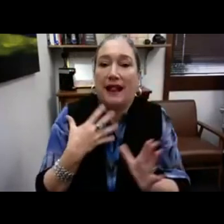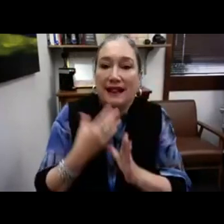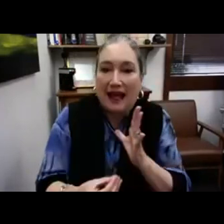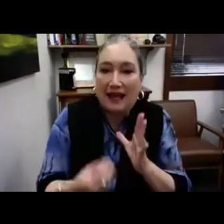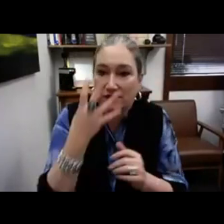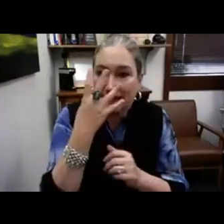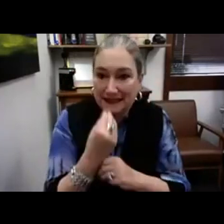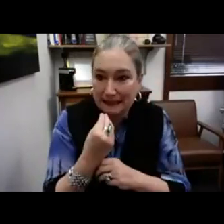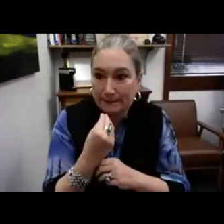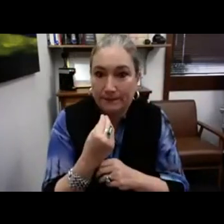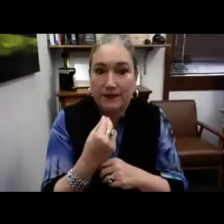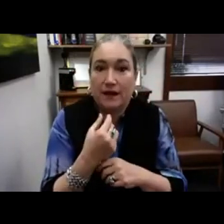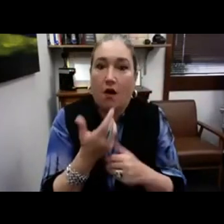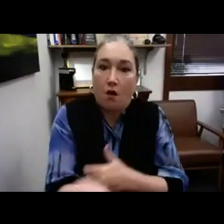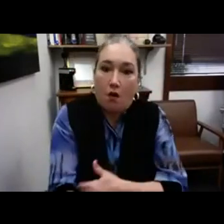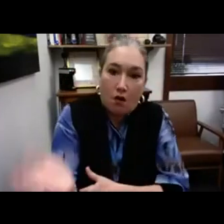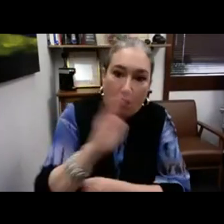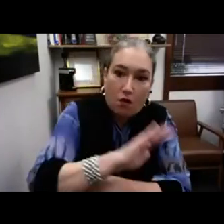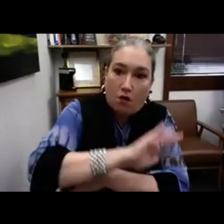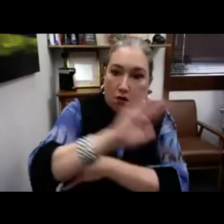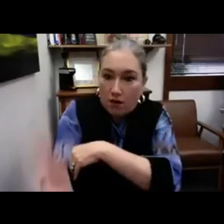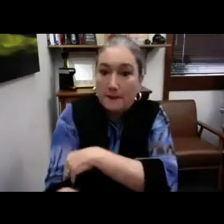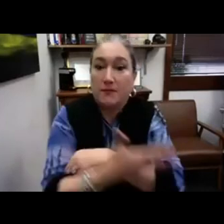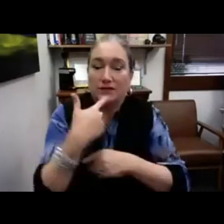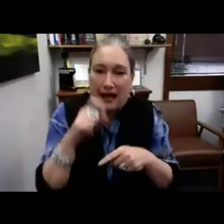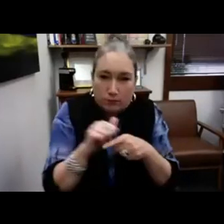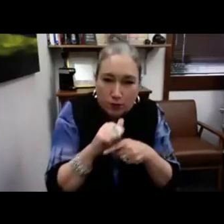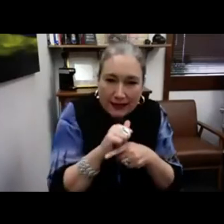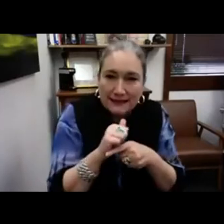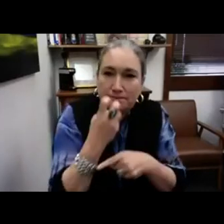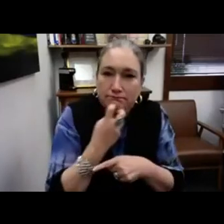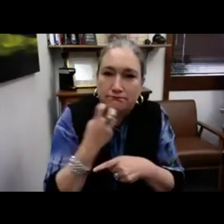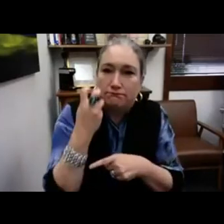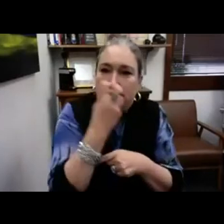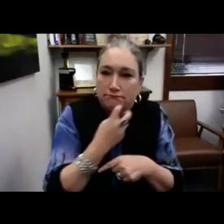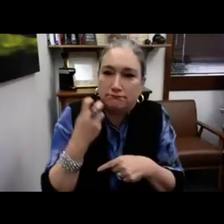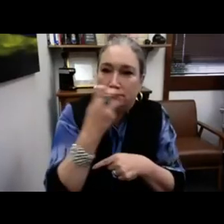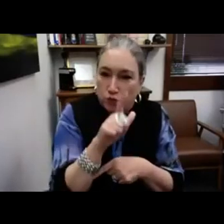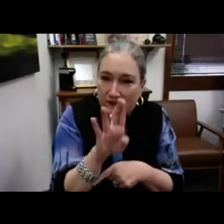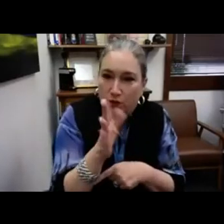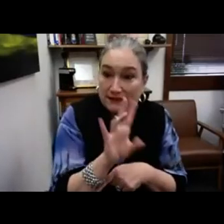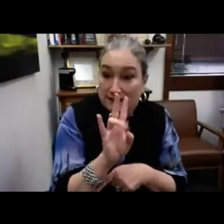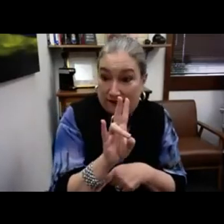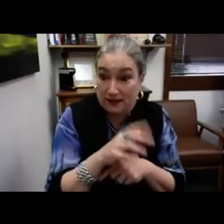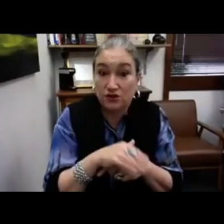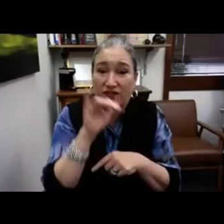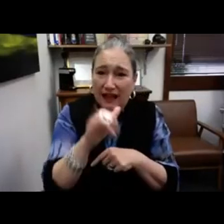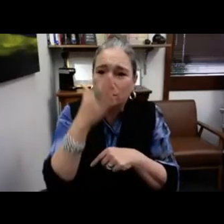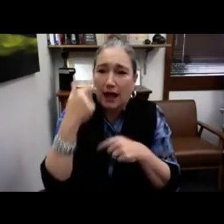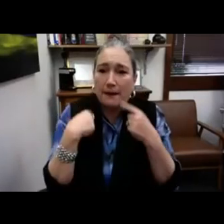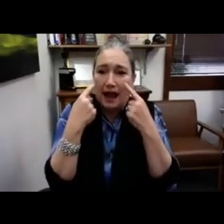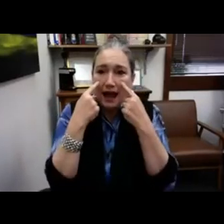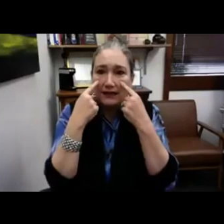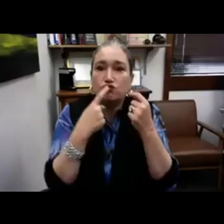I scratched my eyes out here because I had lack of sleep. All day, all night, I was practicing speech